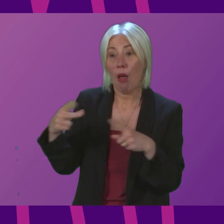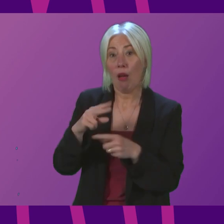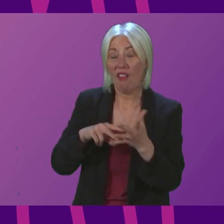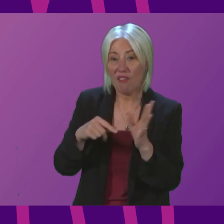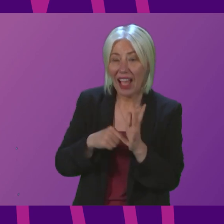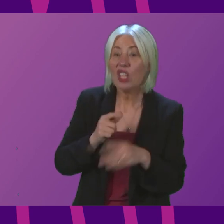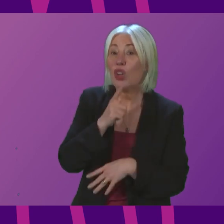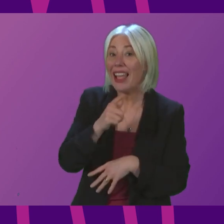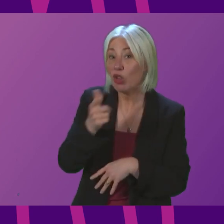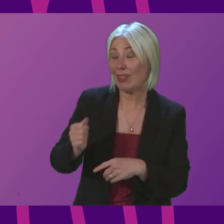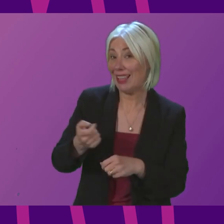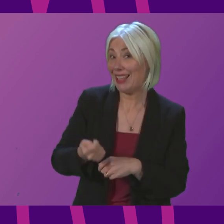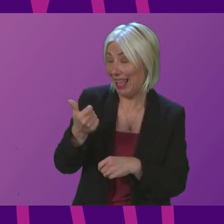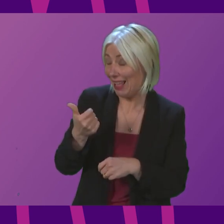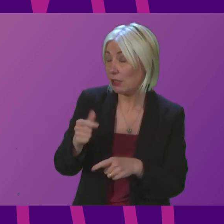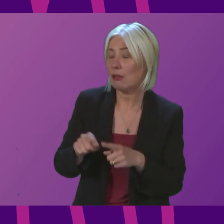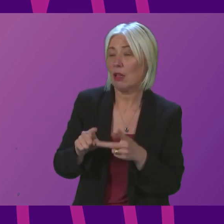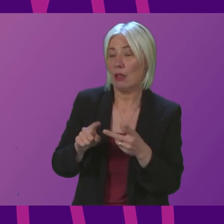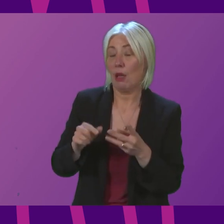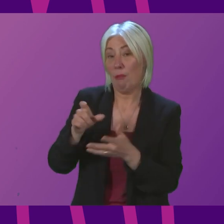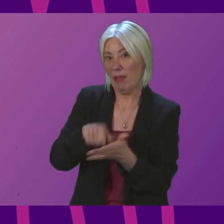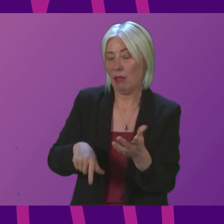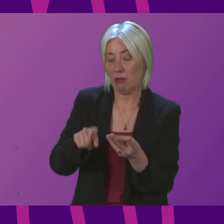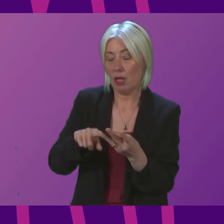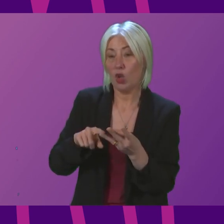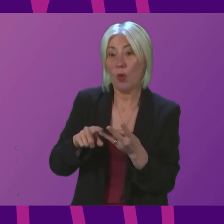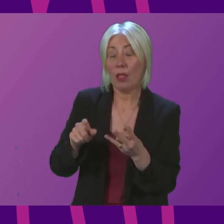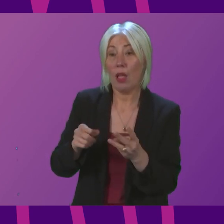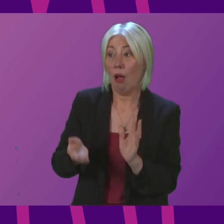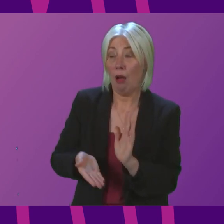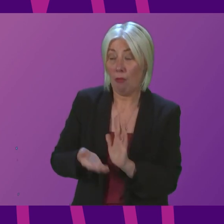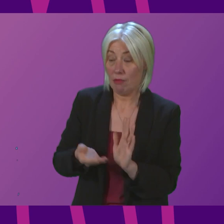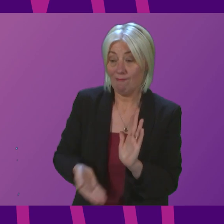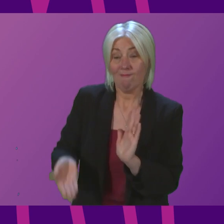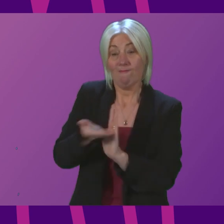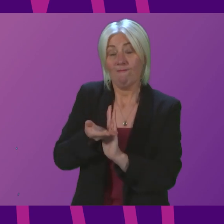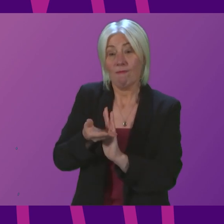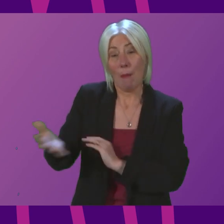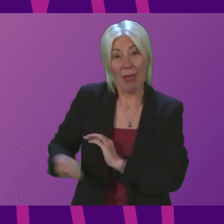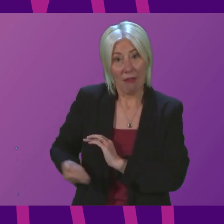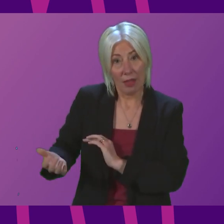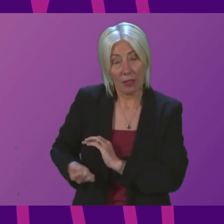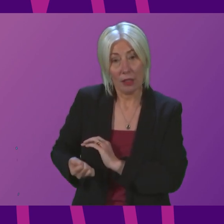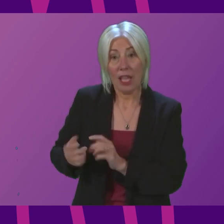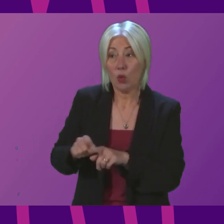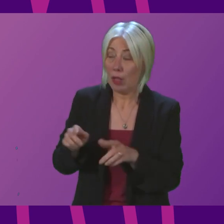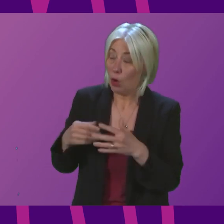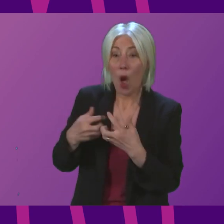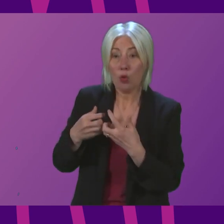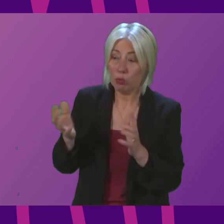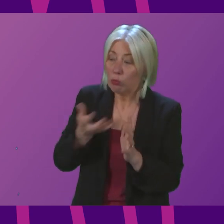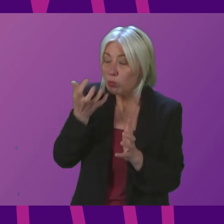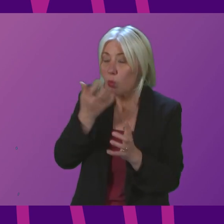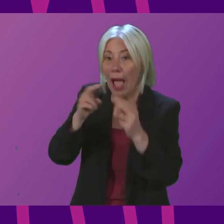increasing the warm home discount and following our lead in uprating benefits. This contrasts to the actions of this Government.